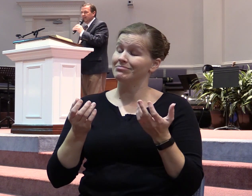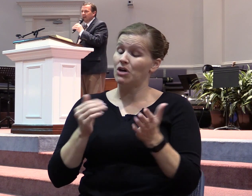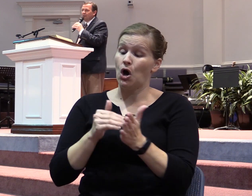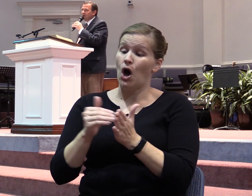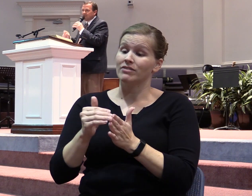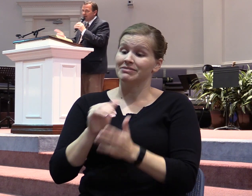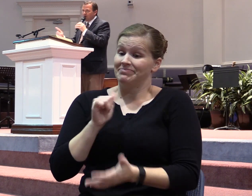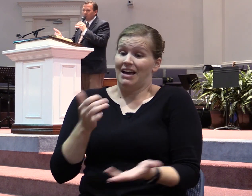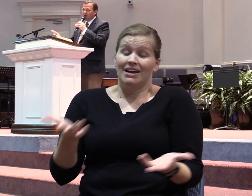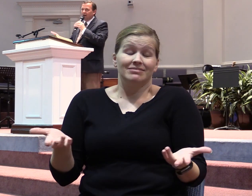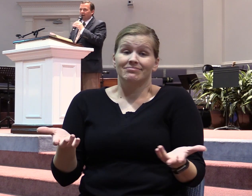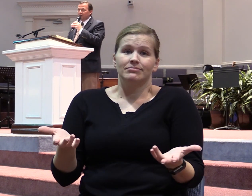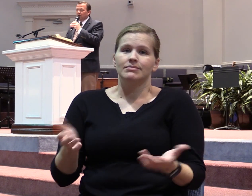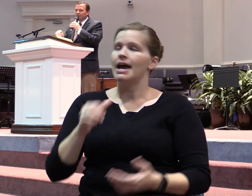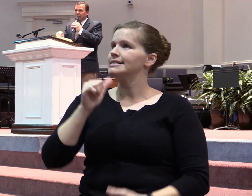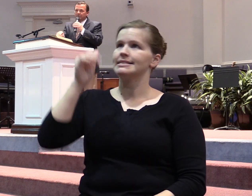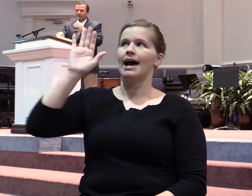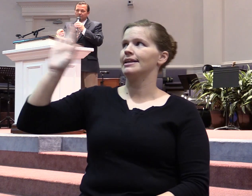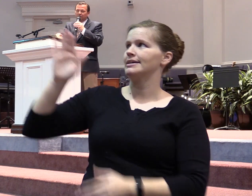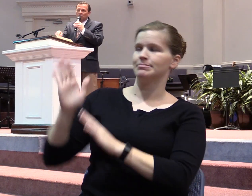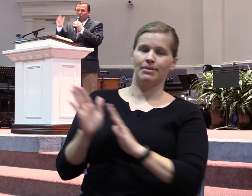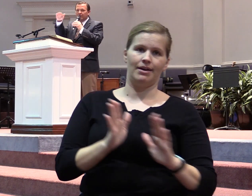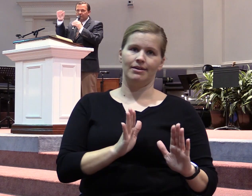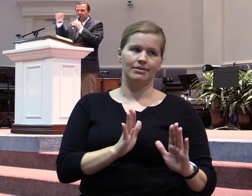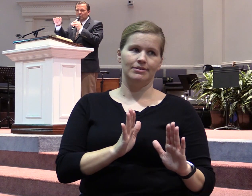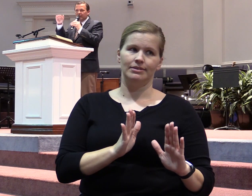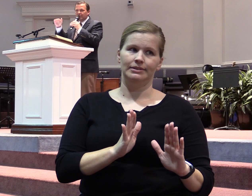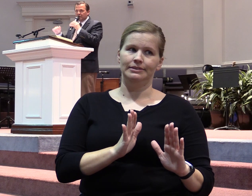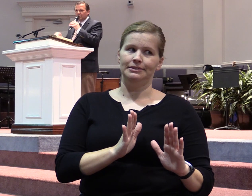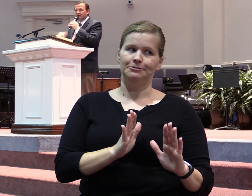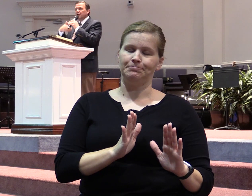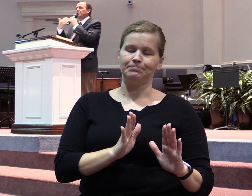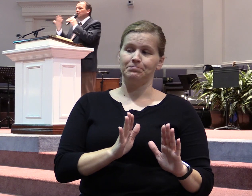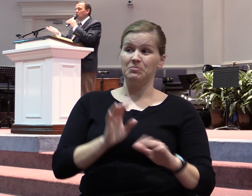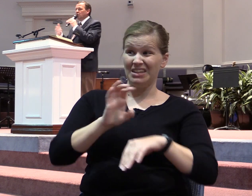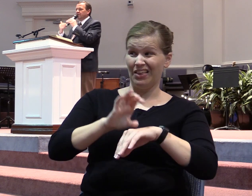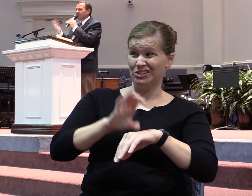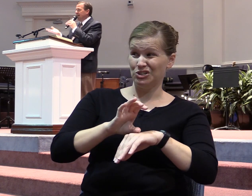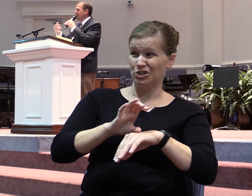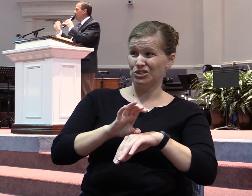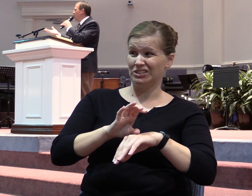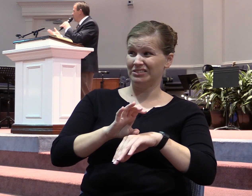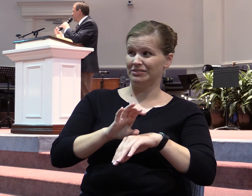And this is never the will of God for James chapter 4 to be unfolding in the church, for there to be wars and fighting and quarrels.